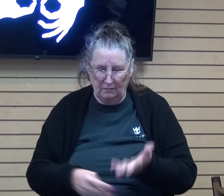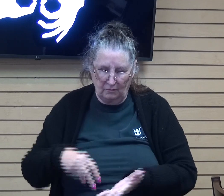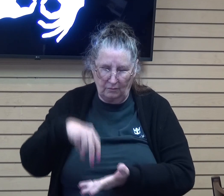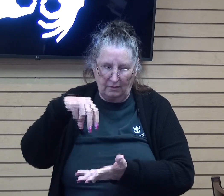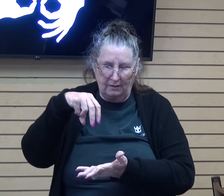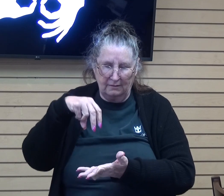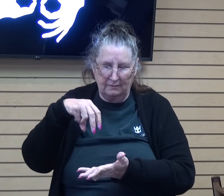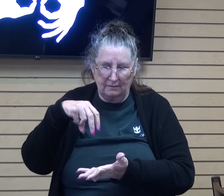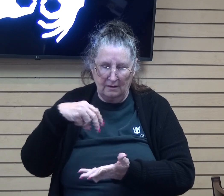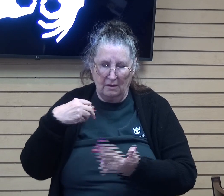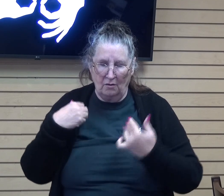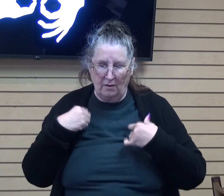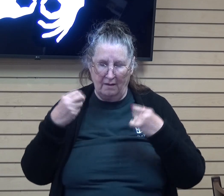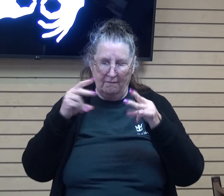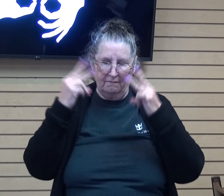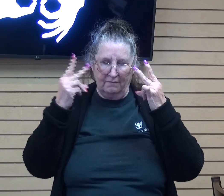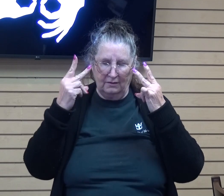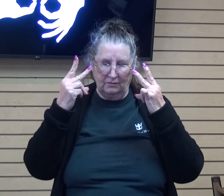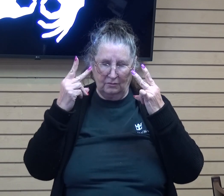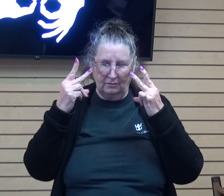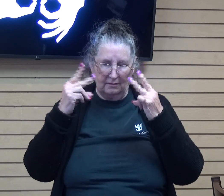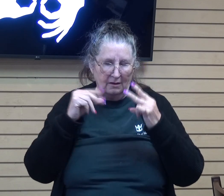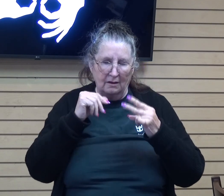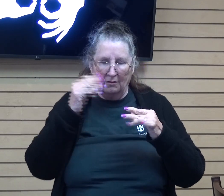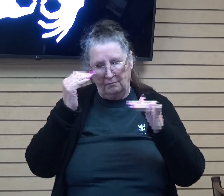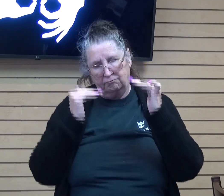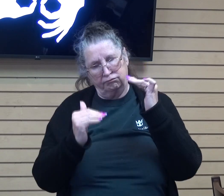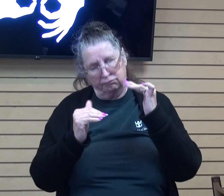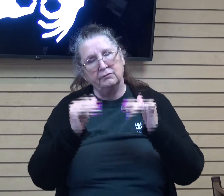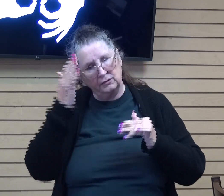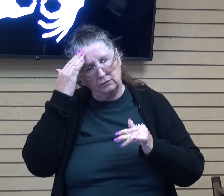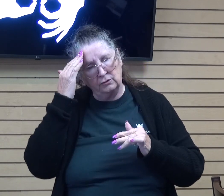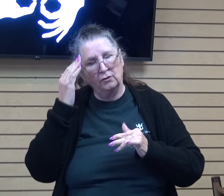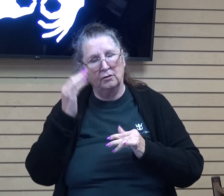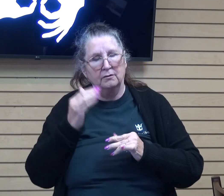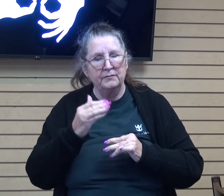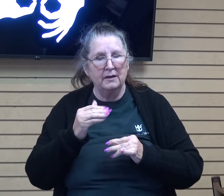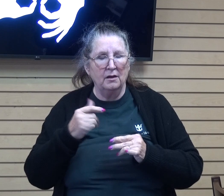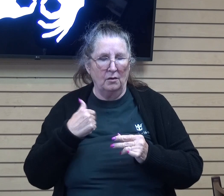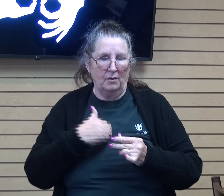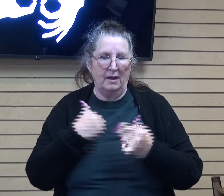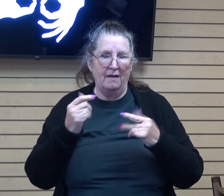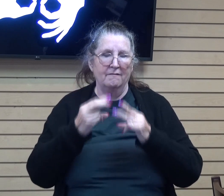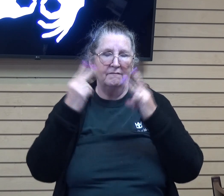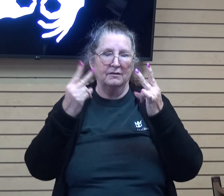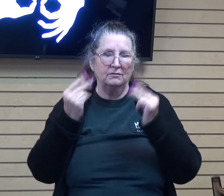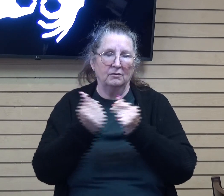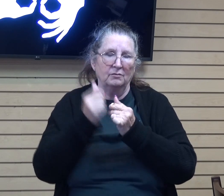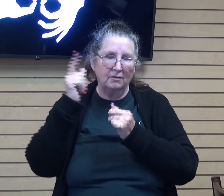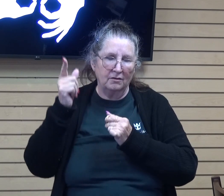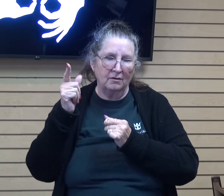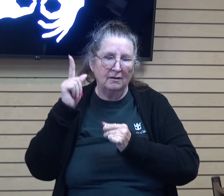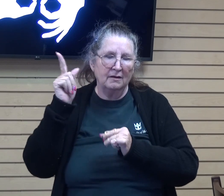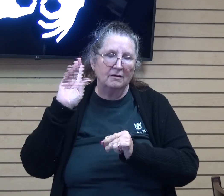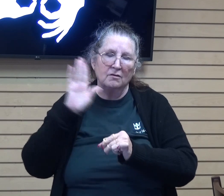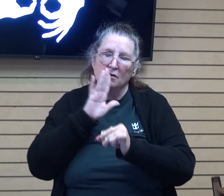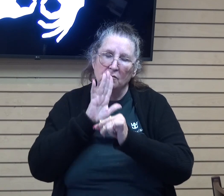sin and to overcome we fall short you know that better than all but we are to have victory and this is a promise and we're so grateful lord and